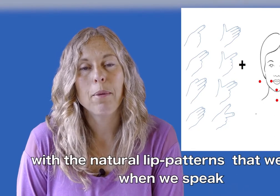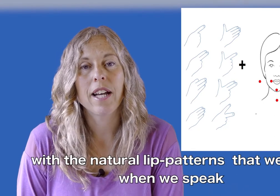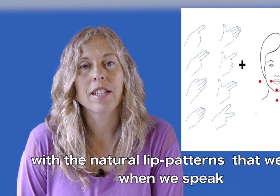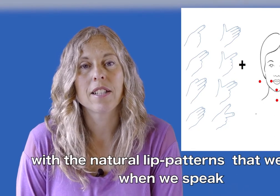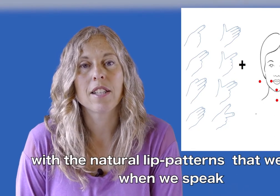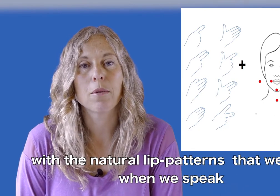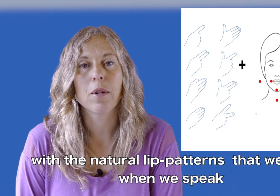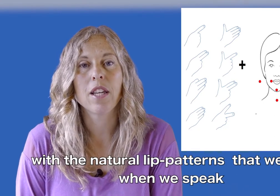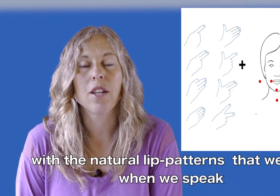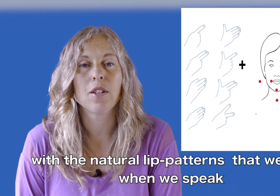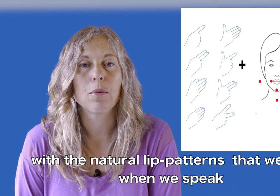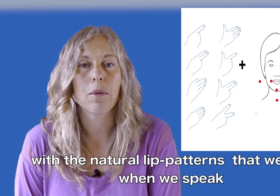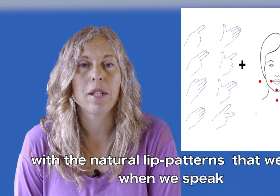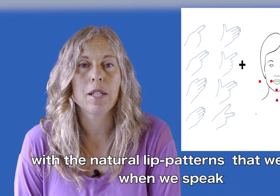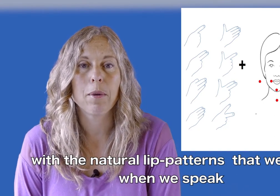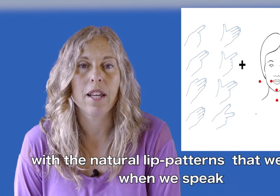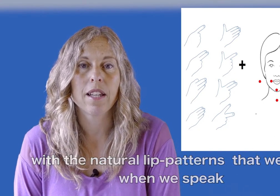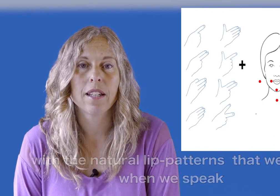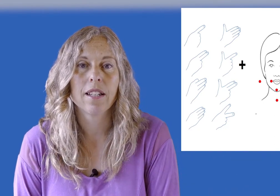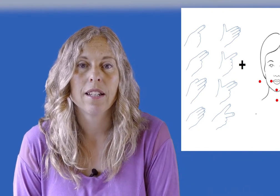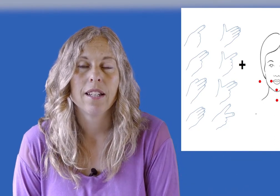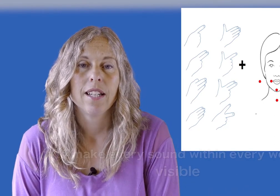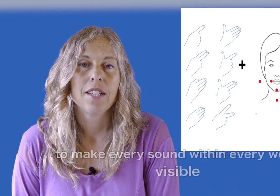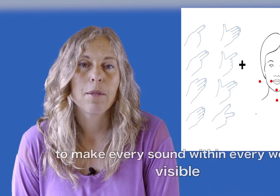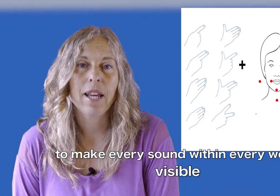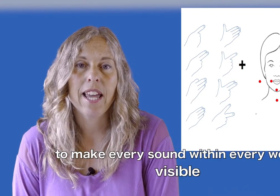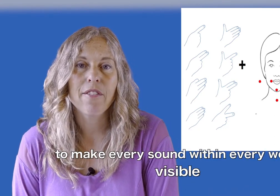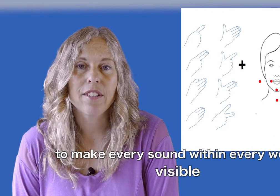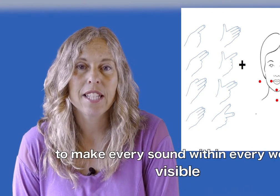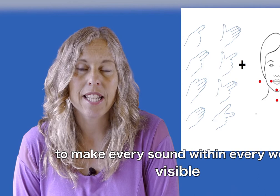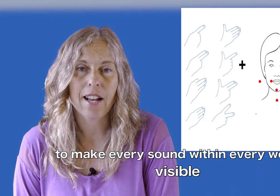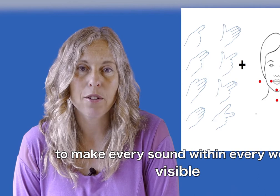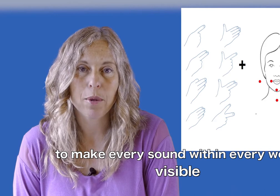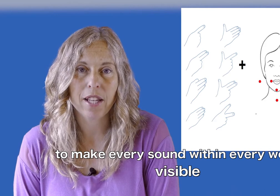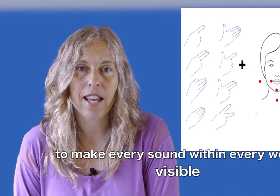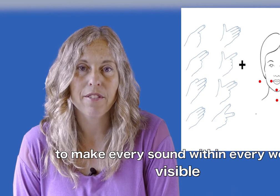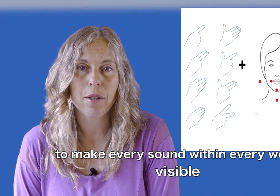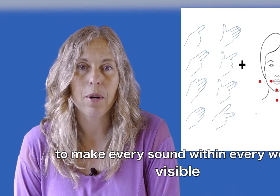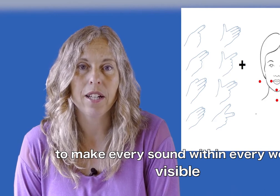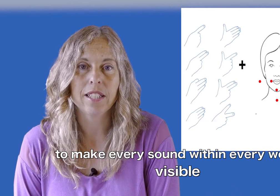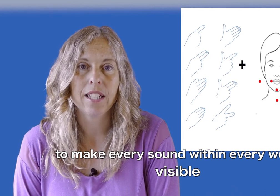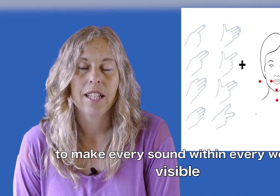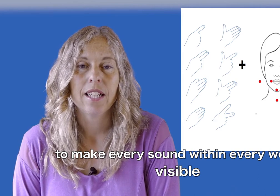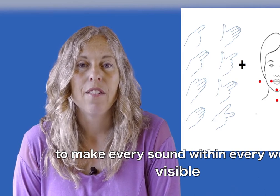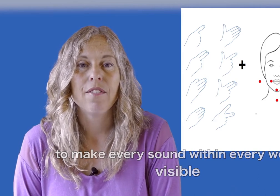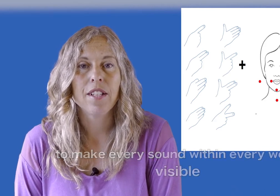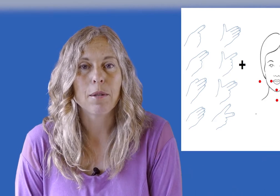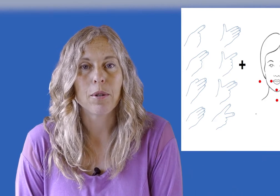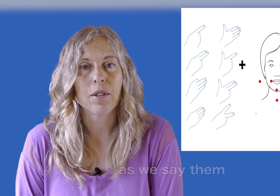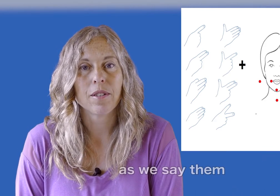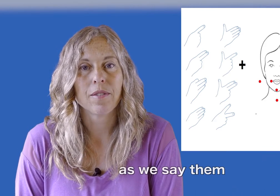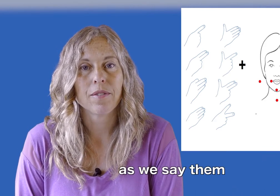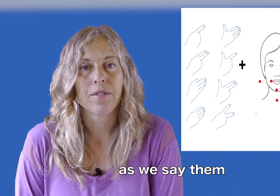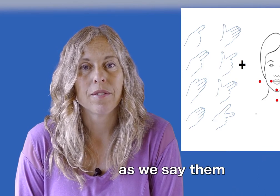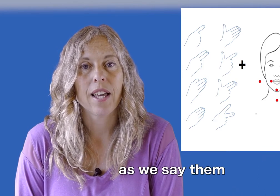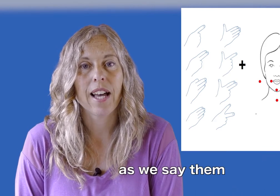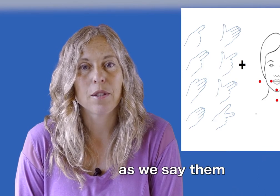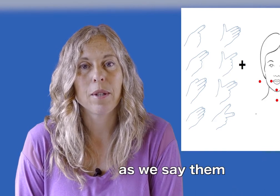patterns that we use when we speak to make every sound within every word visible as we